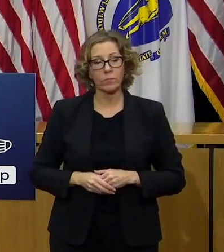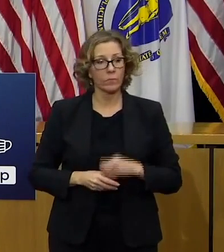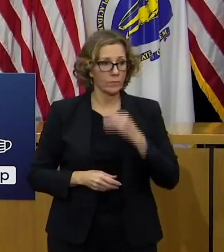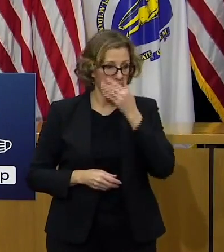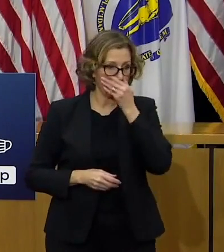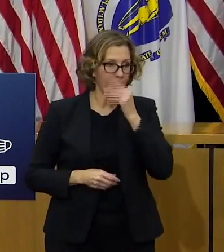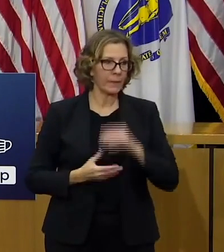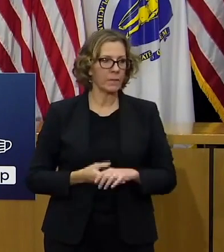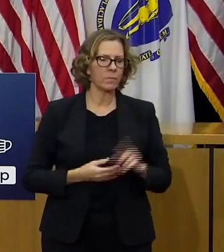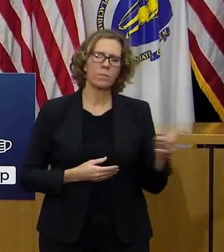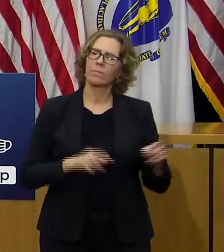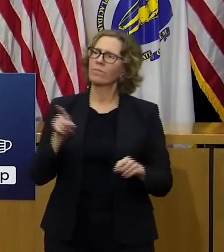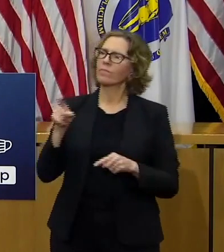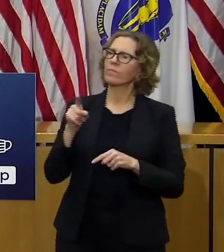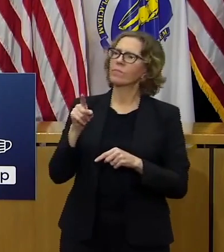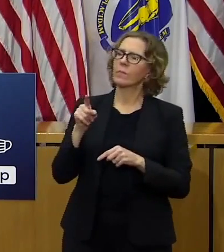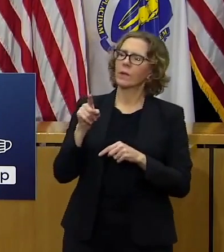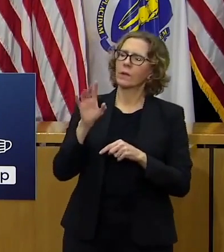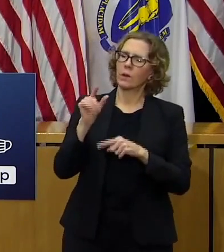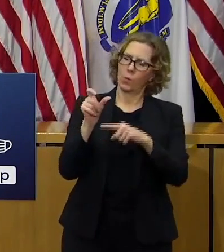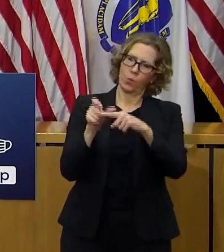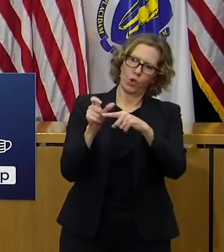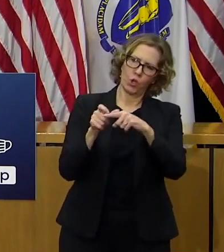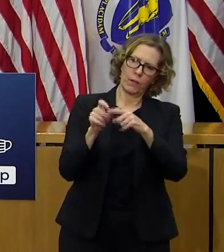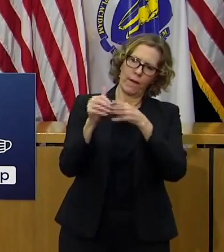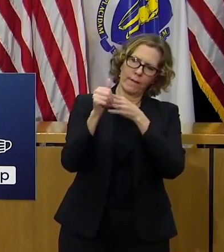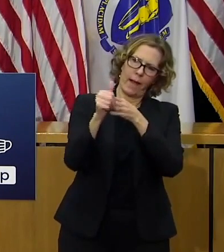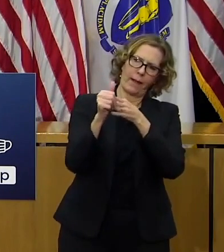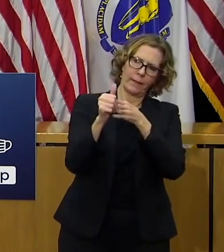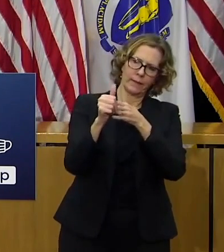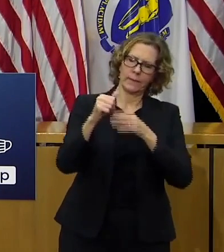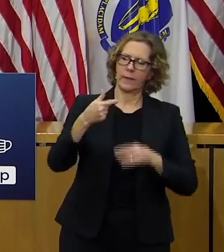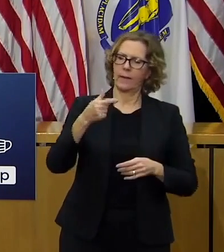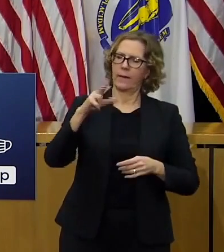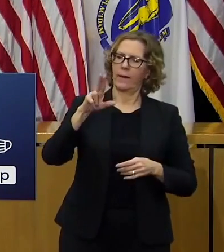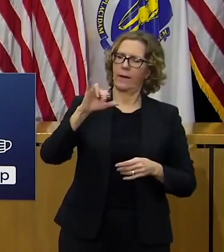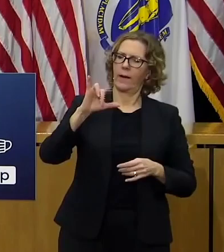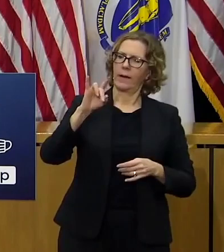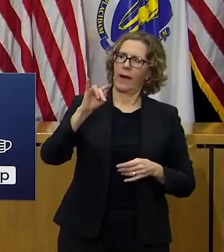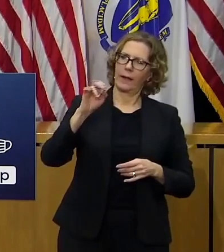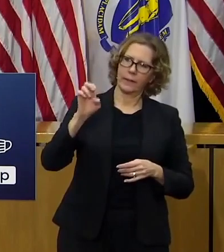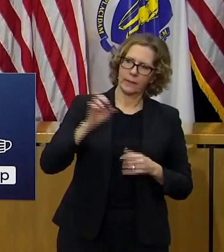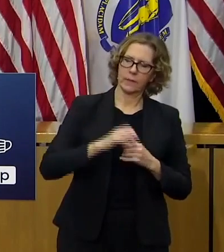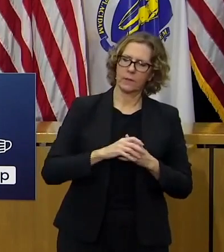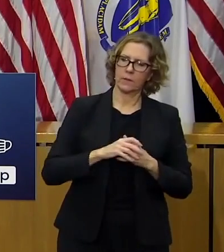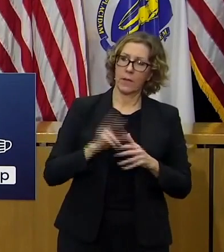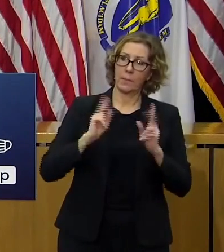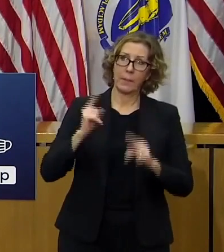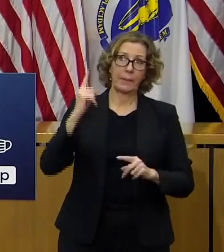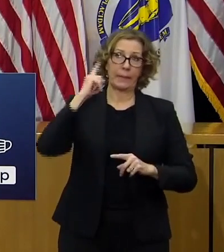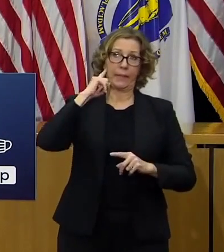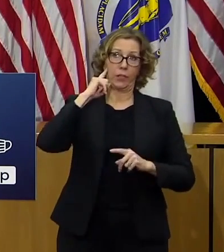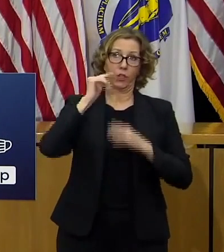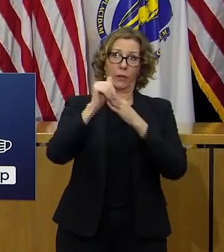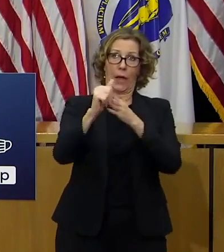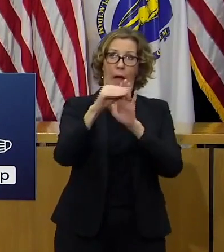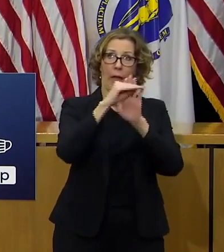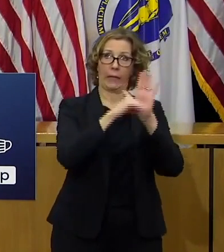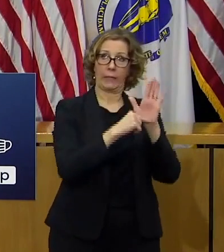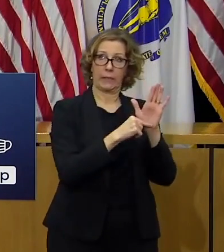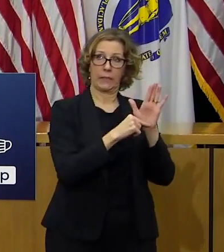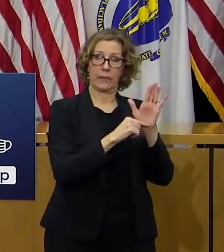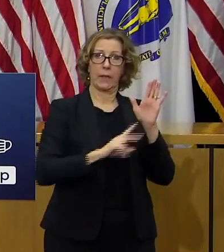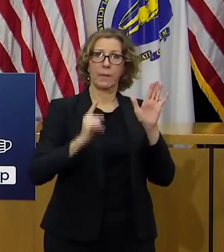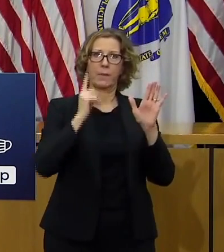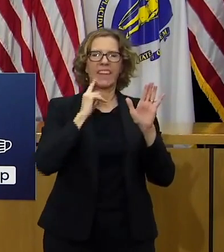use the term guidance does that give people are they hearing oh i don't have to do that this is guidance it's